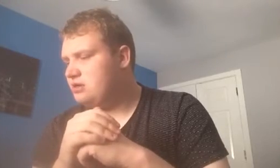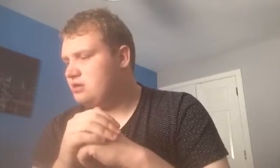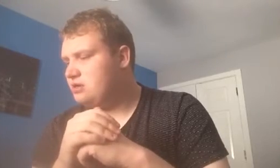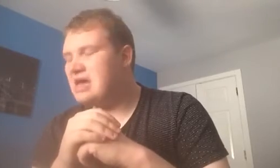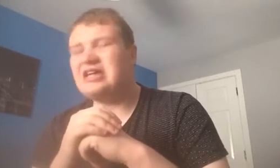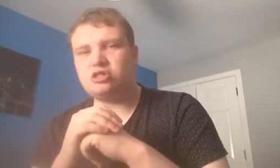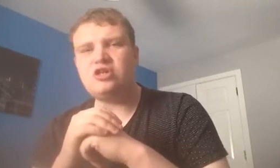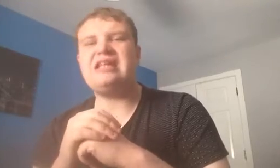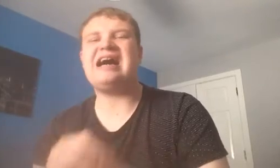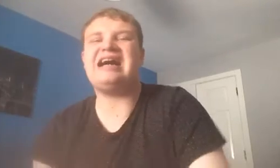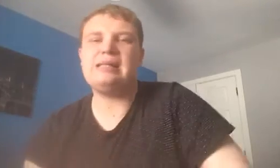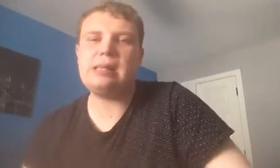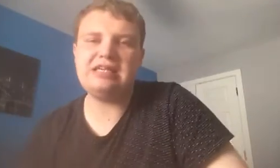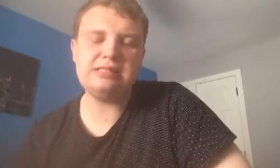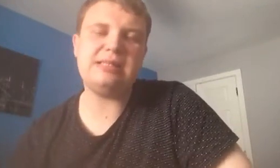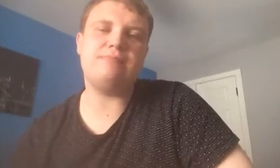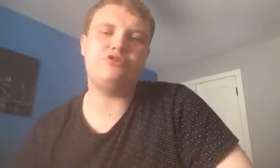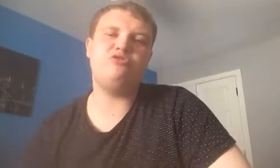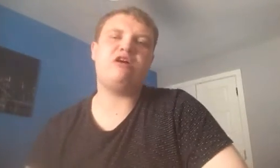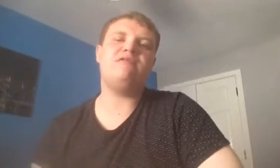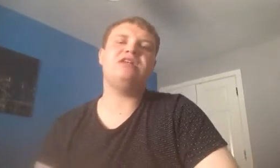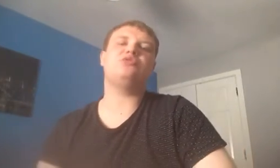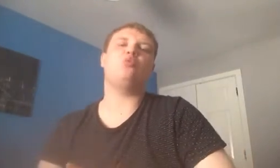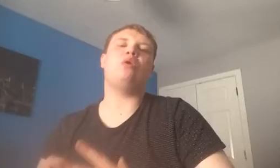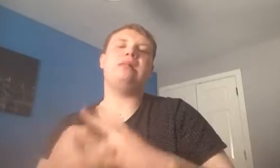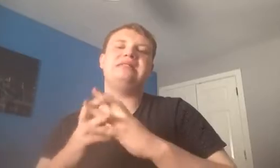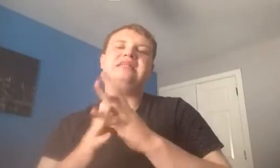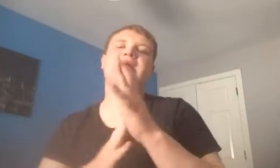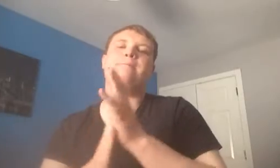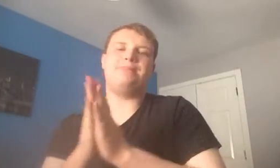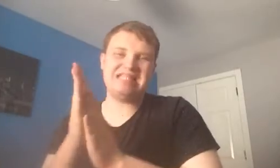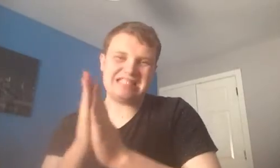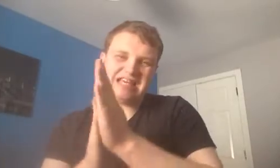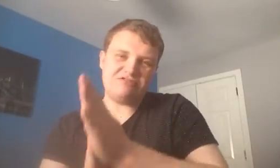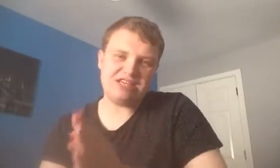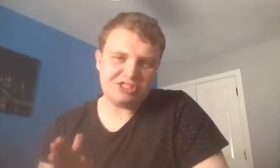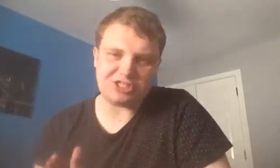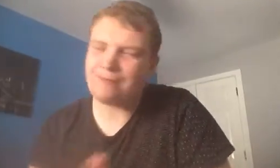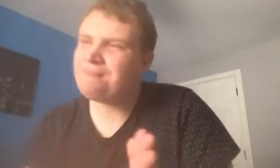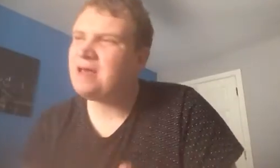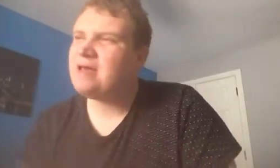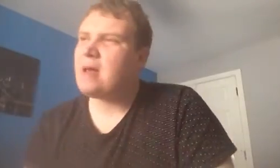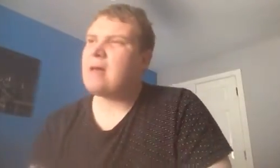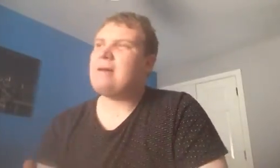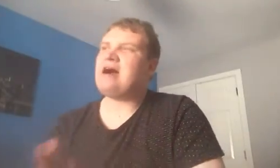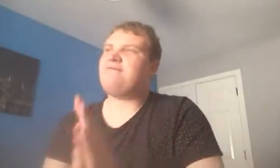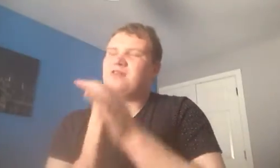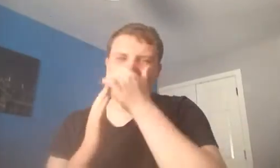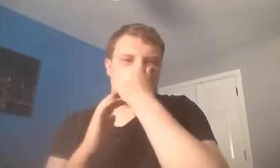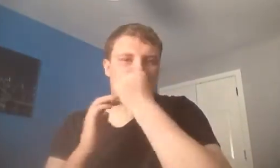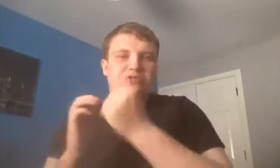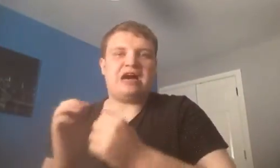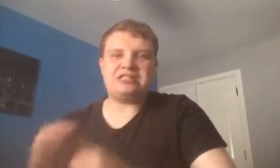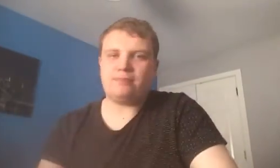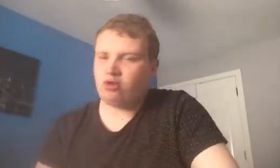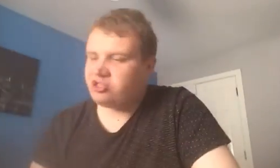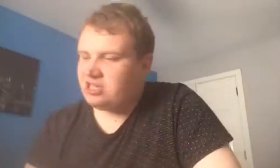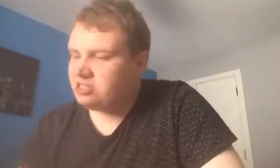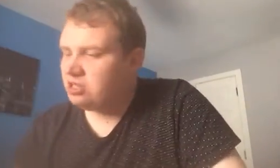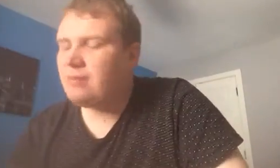it is looking highly likely that Bruno Alves will indeed be staying at Rangers. After that Portuguese club,